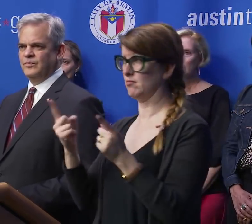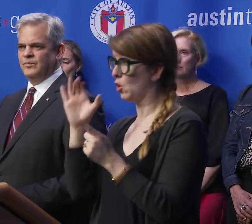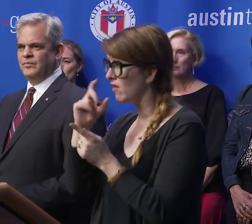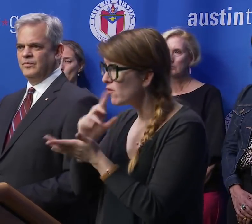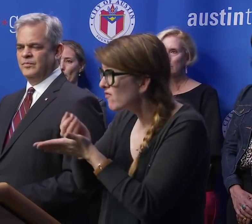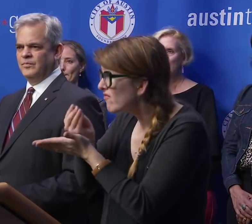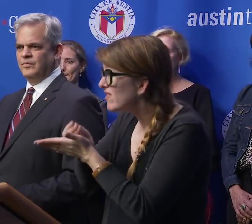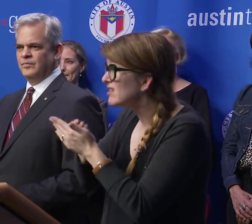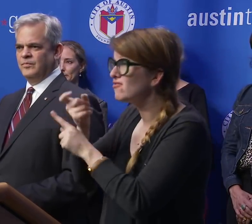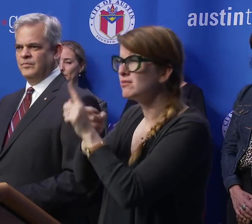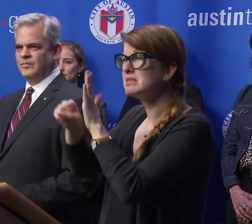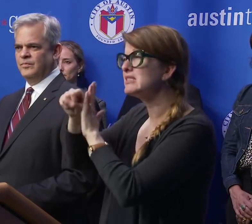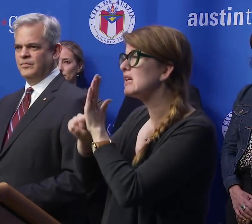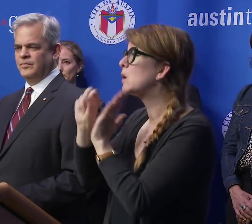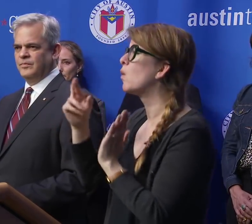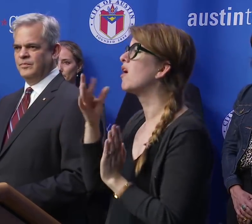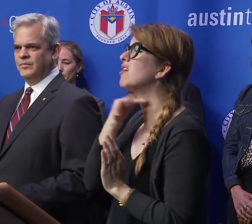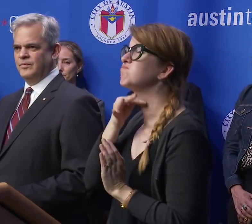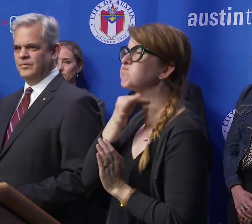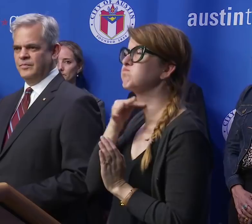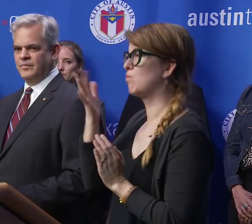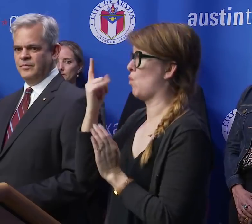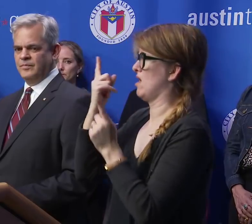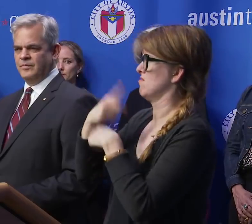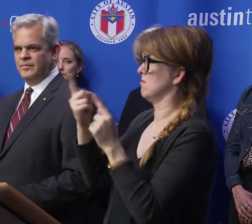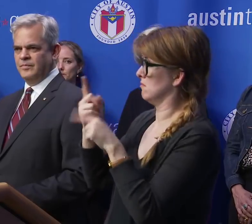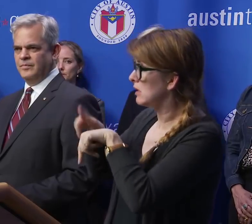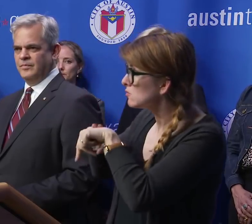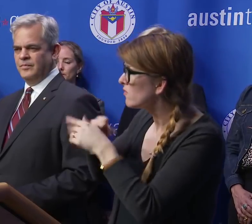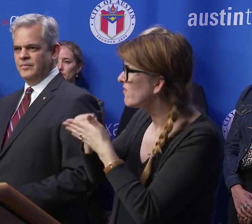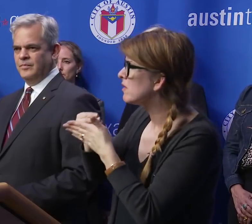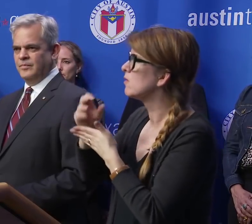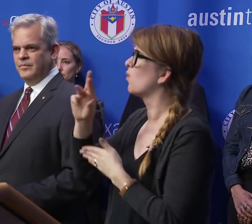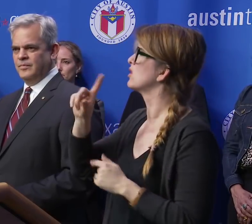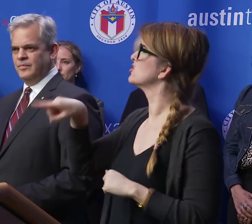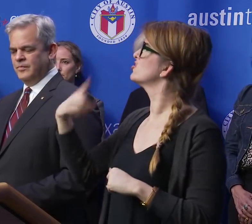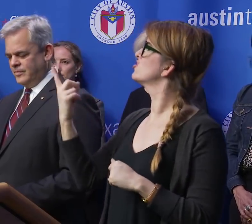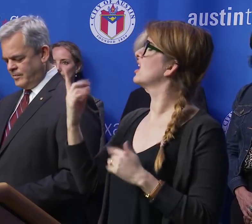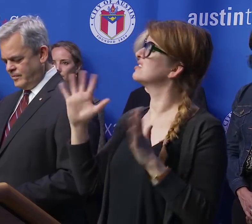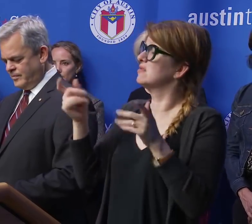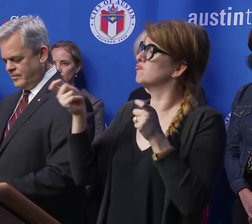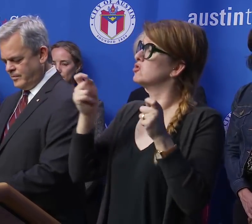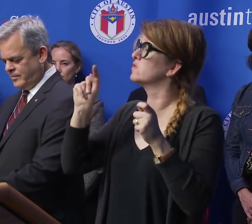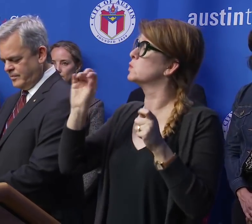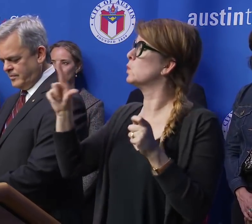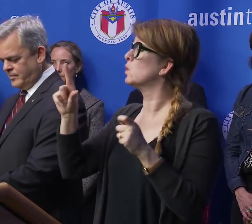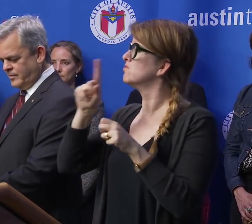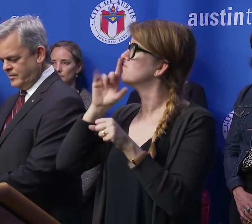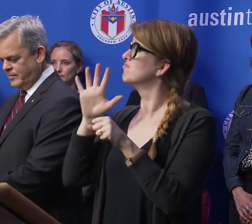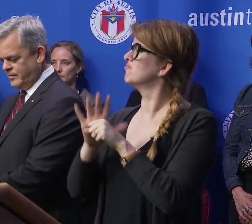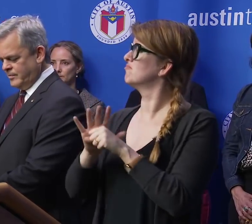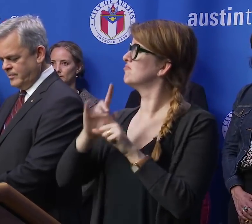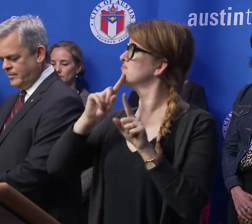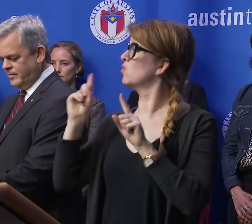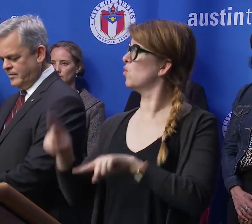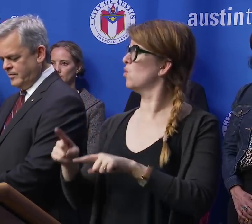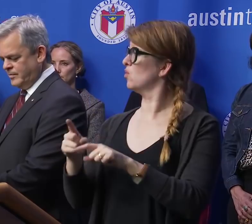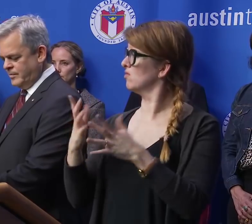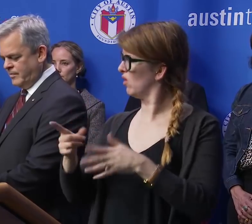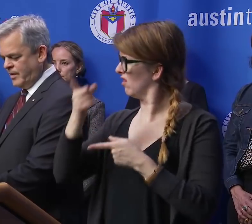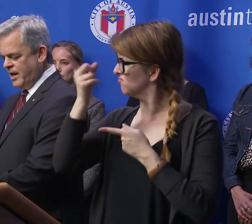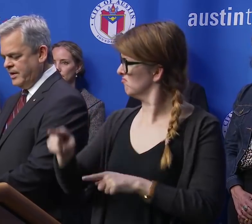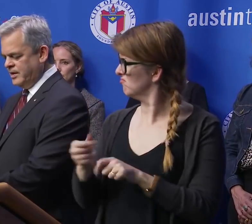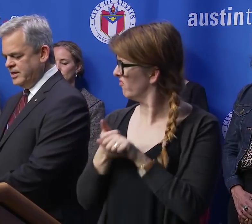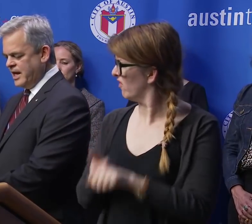funds or something from the state or national funds or is it just like an administrative tool to make sure the directives followed? What's the disaster